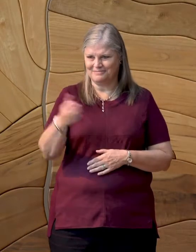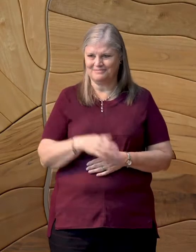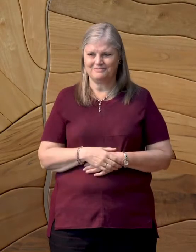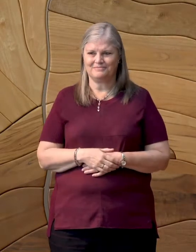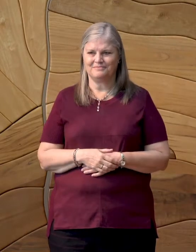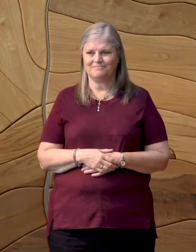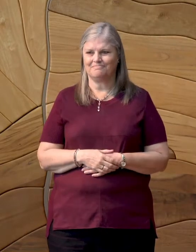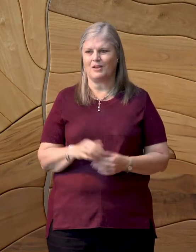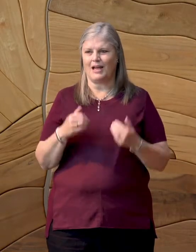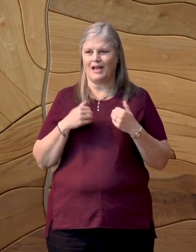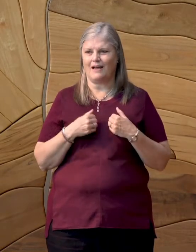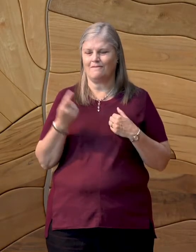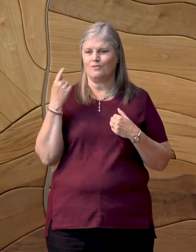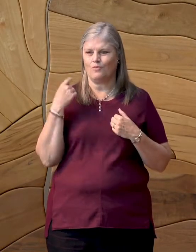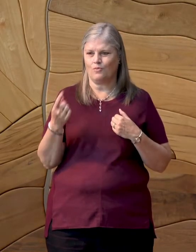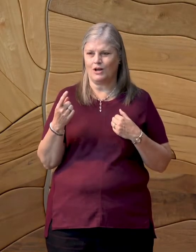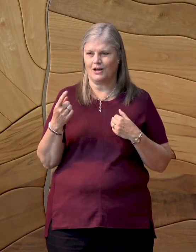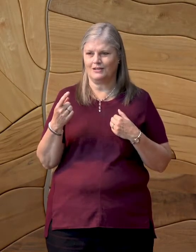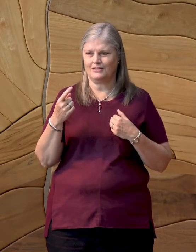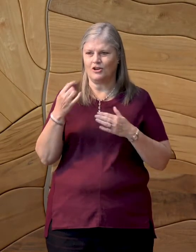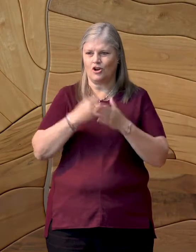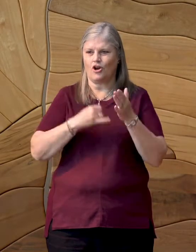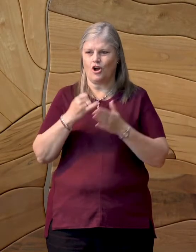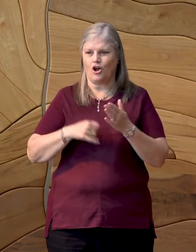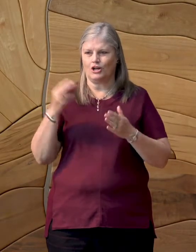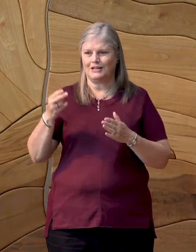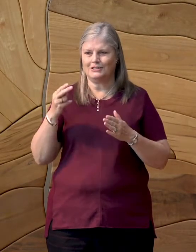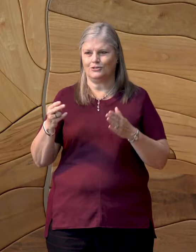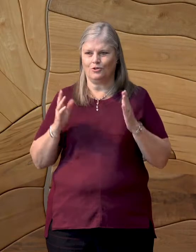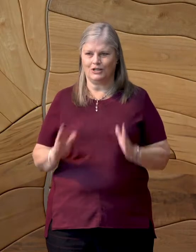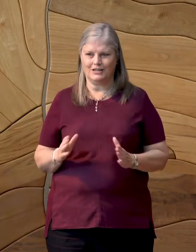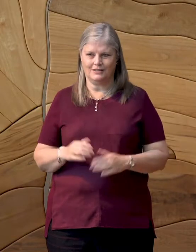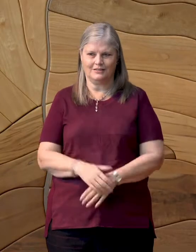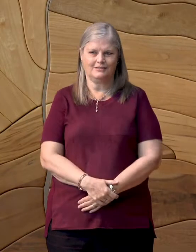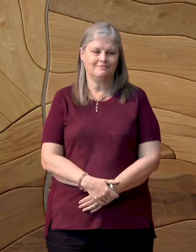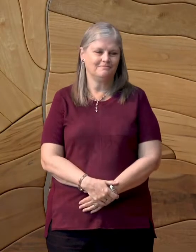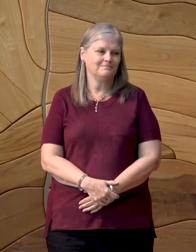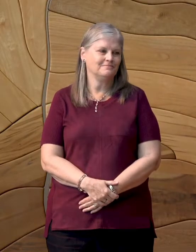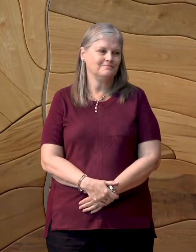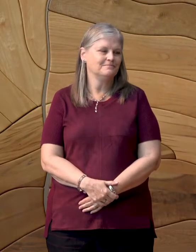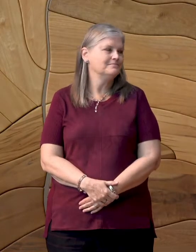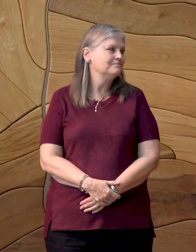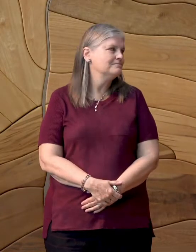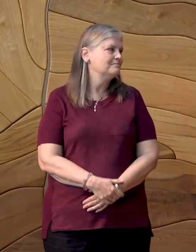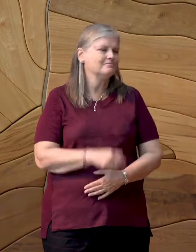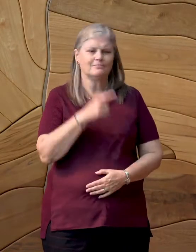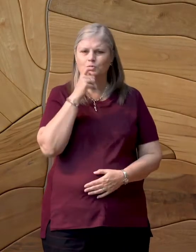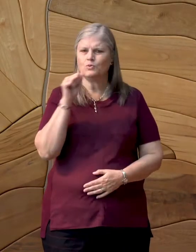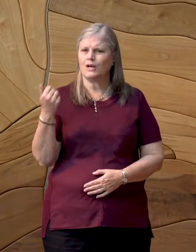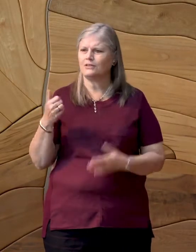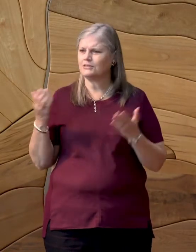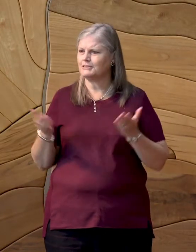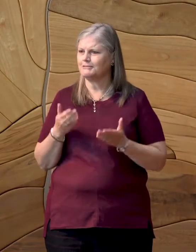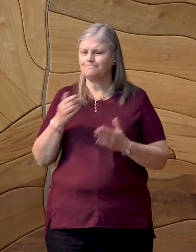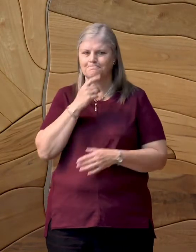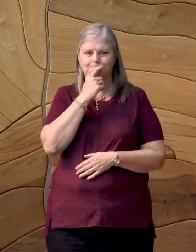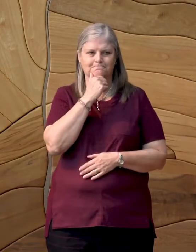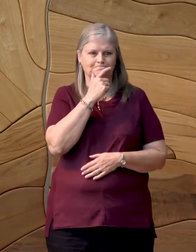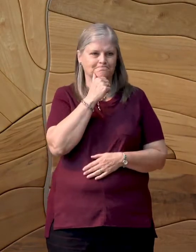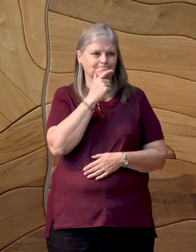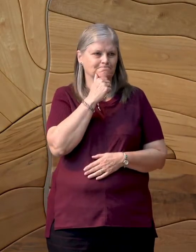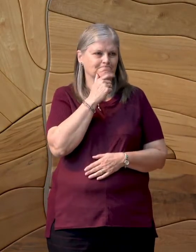we have at least one art historian with us today. Let's see, who else is here? Hmm.